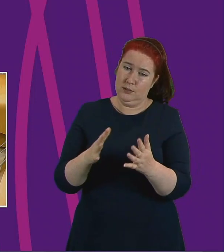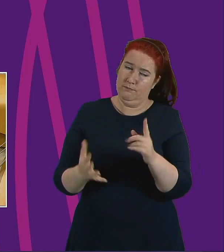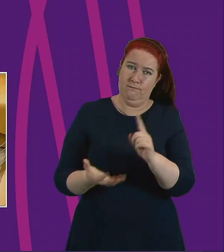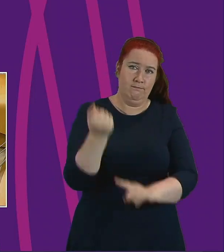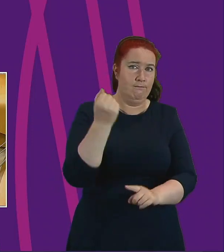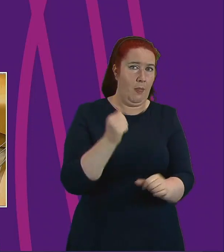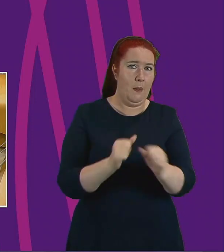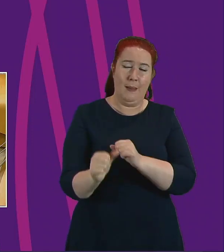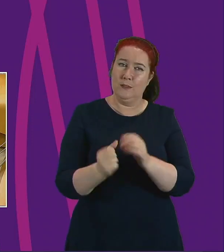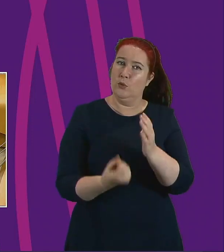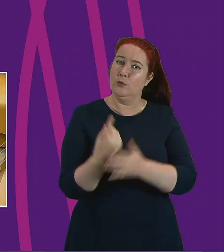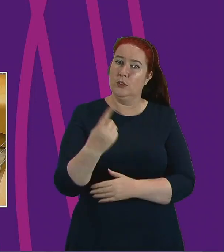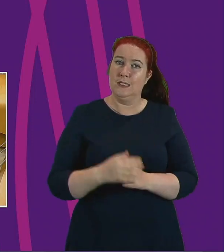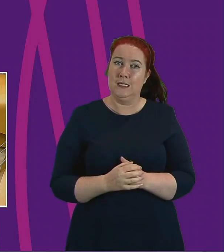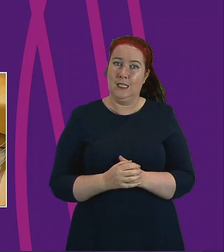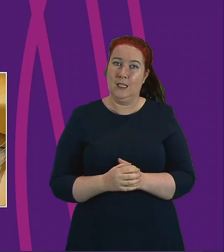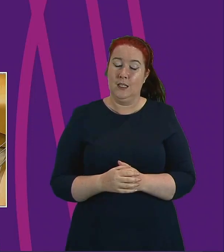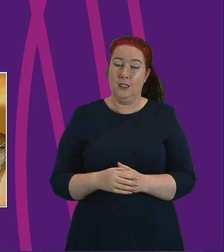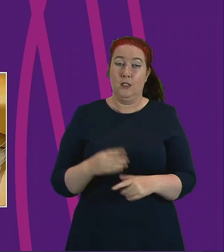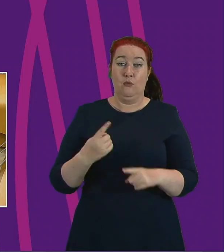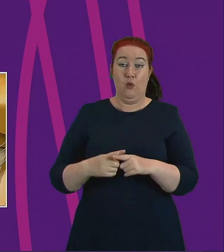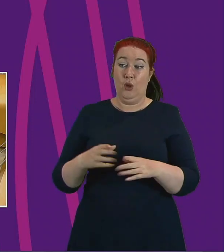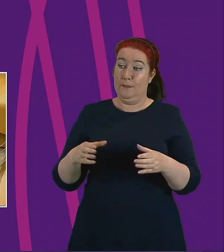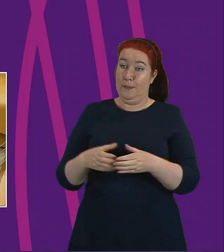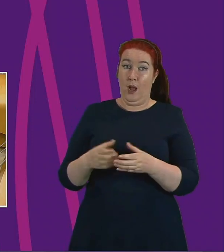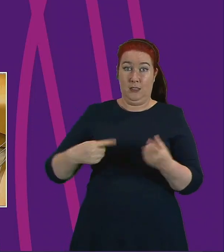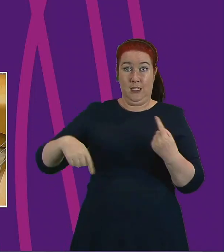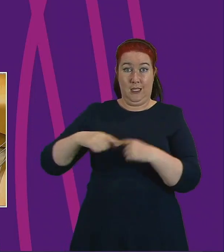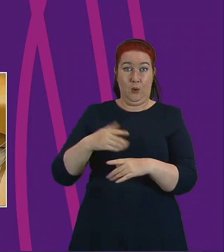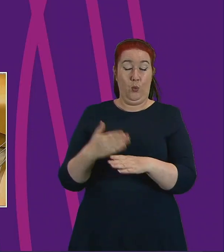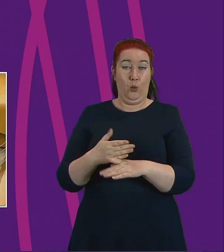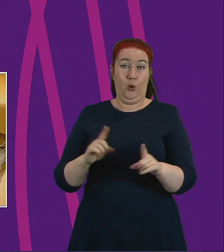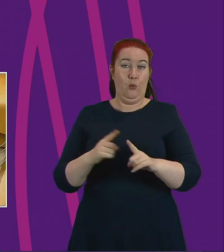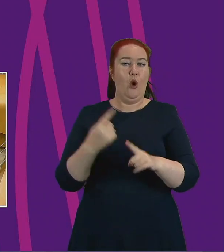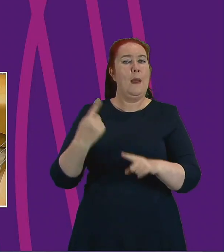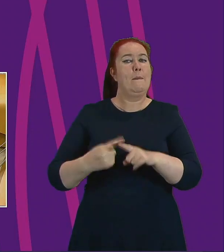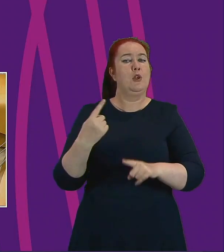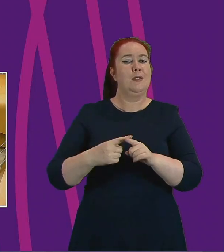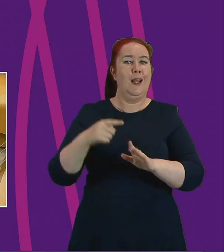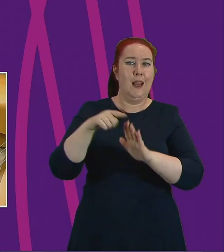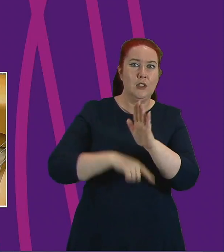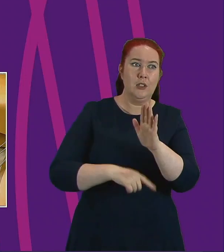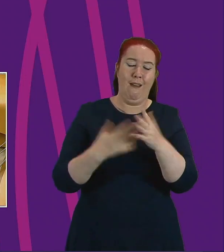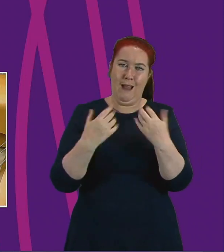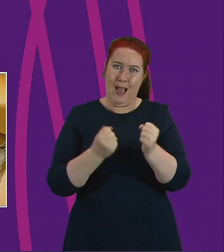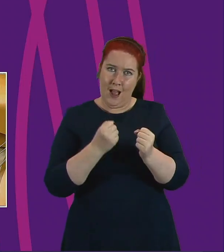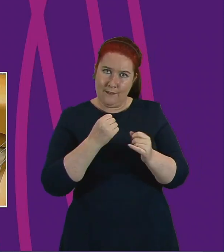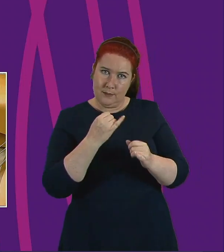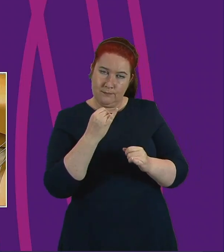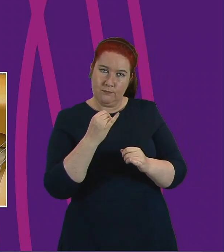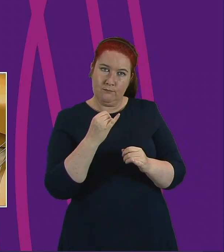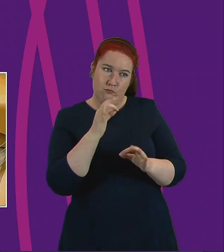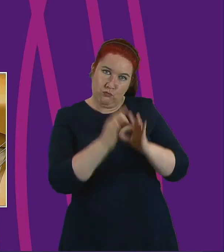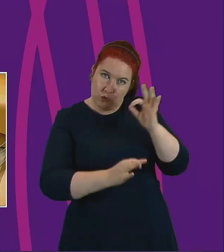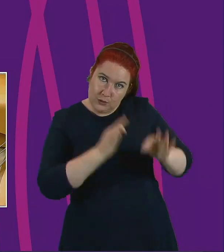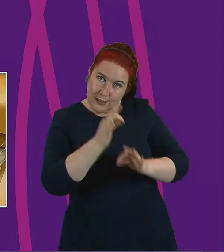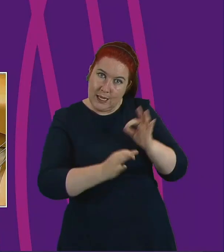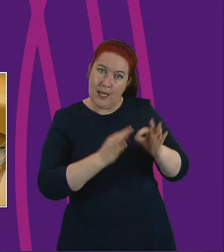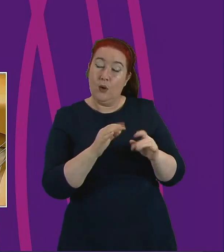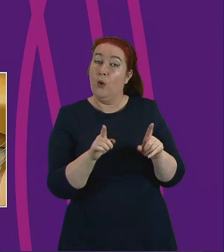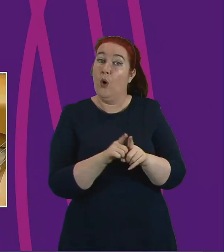Cross-party working on the emergency legislation with productive, constructive scrutiny, coupled with unprecedented